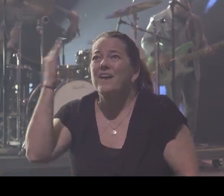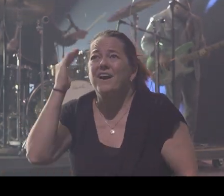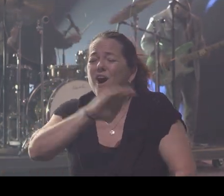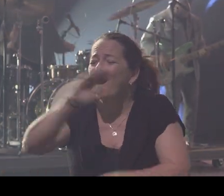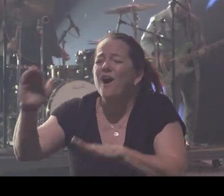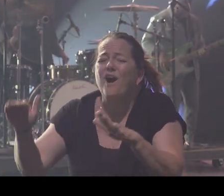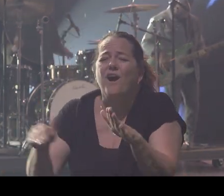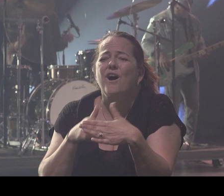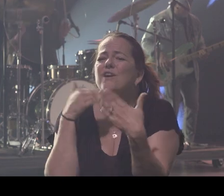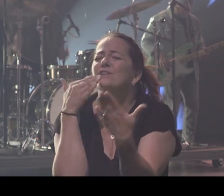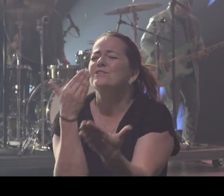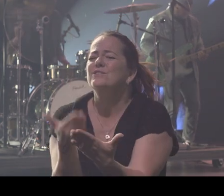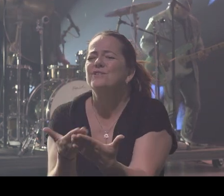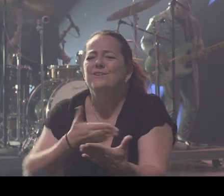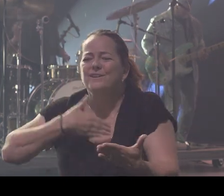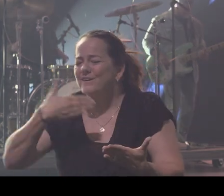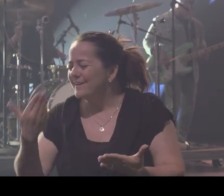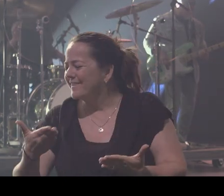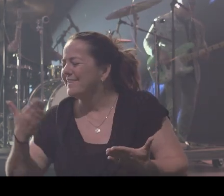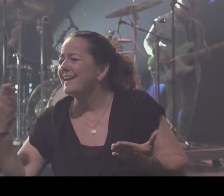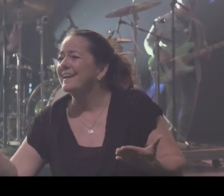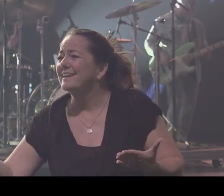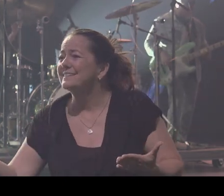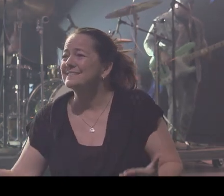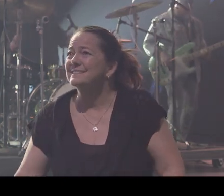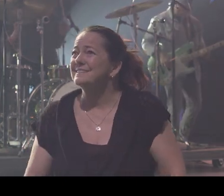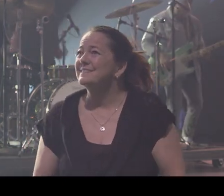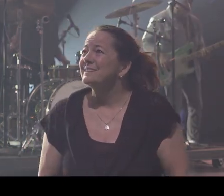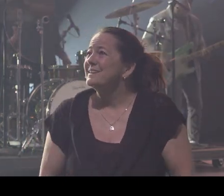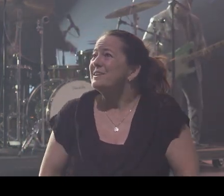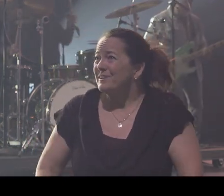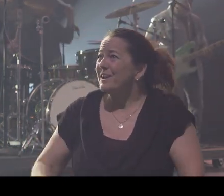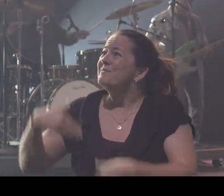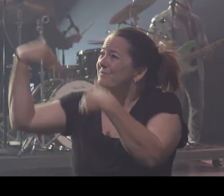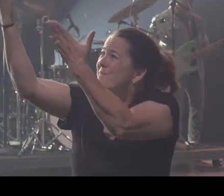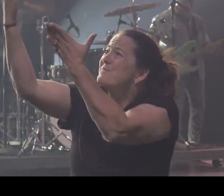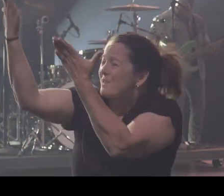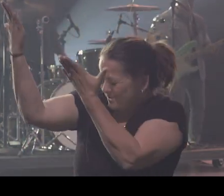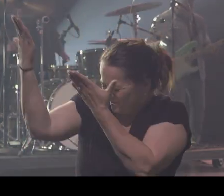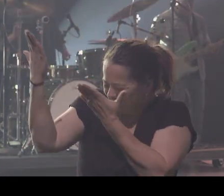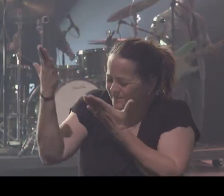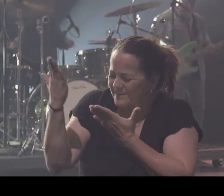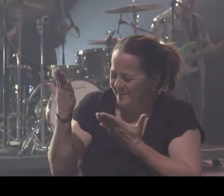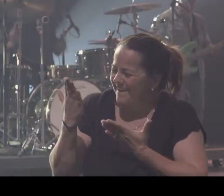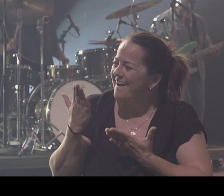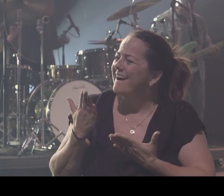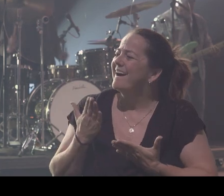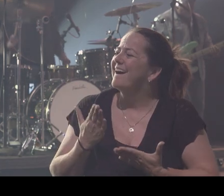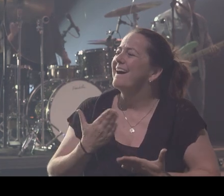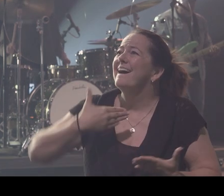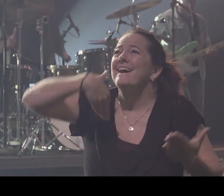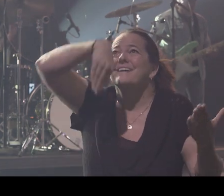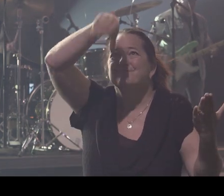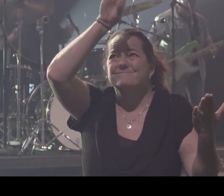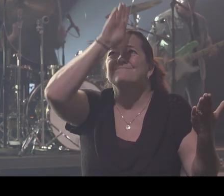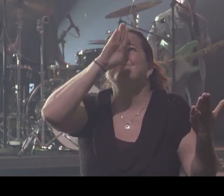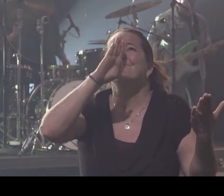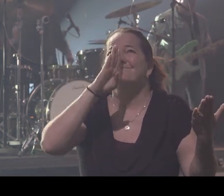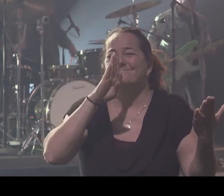I know it's gonna come from you, so